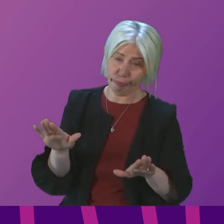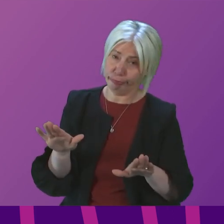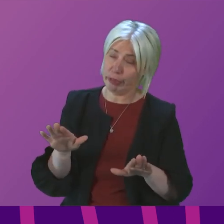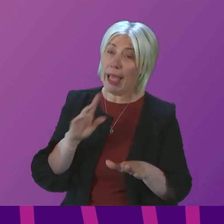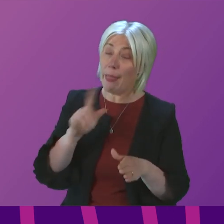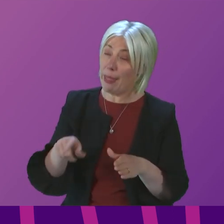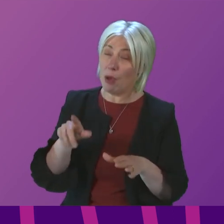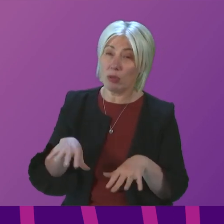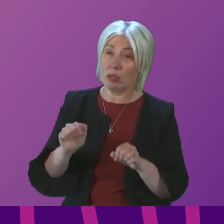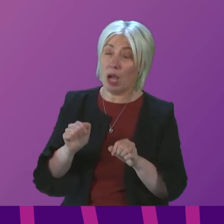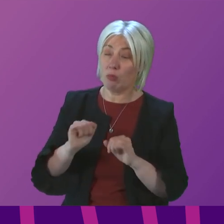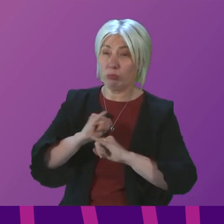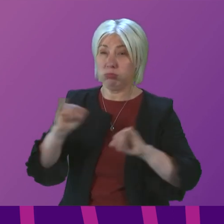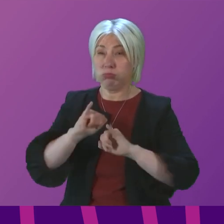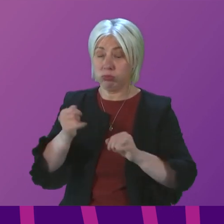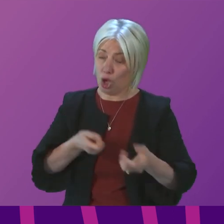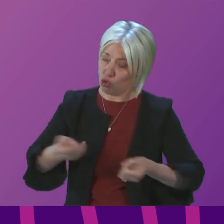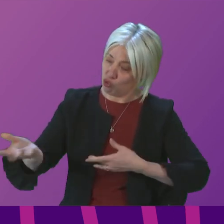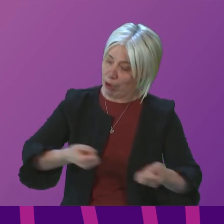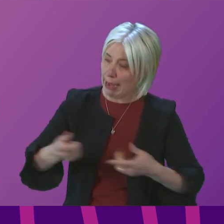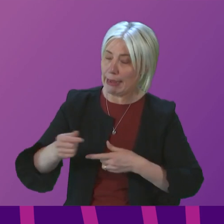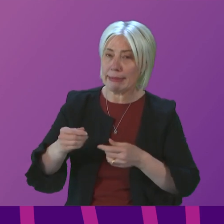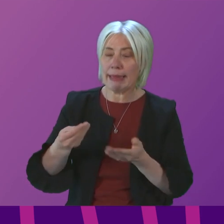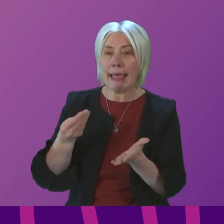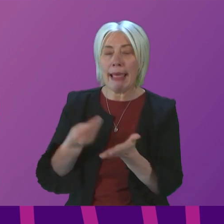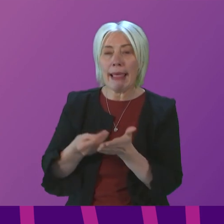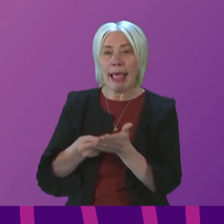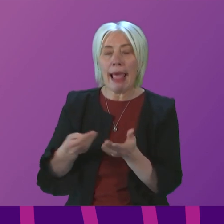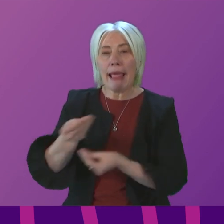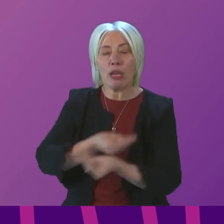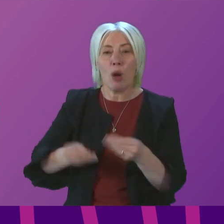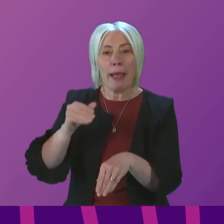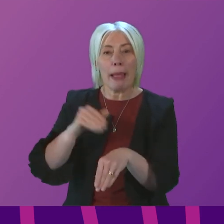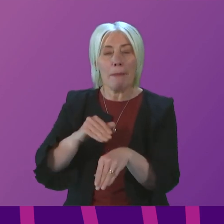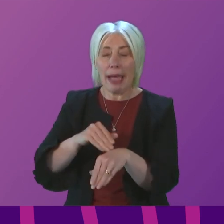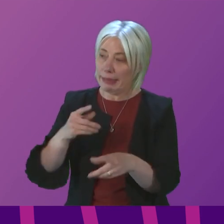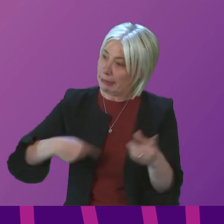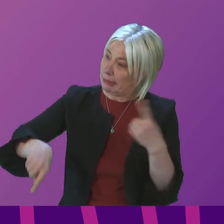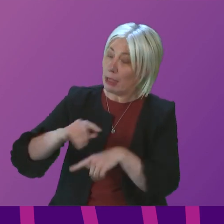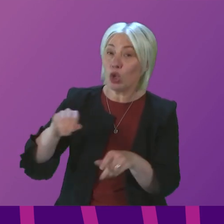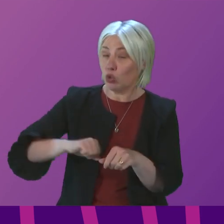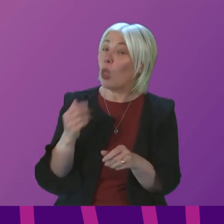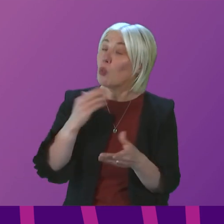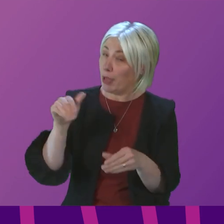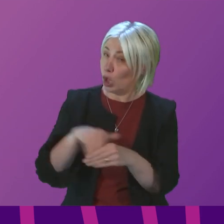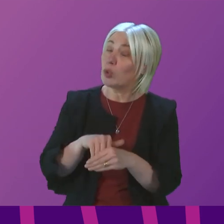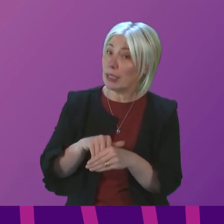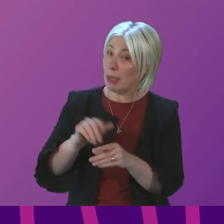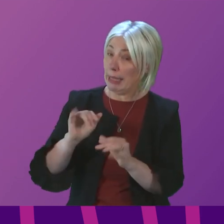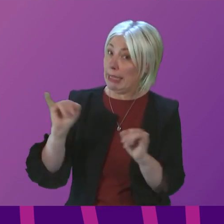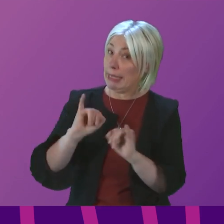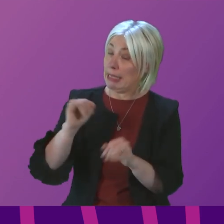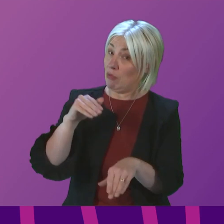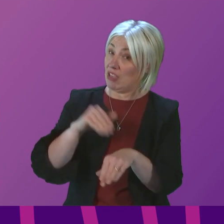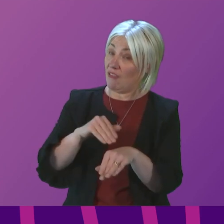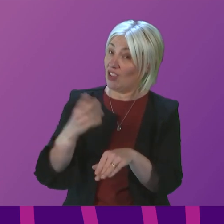trigger severe trade and economic impacts for the whole UK, but Scotland included in that. In light of the very serious implications of